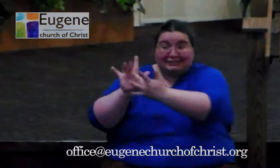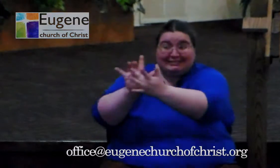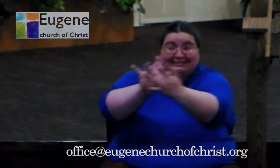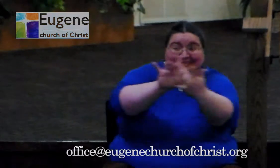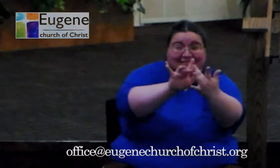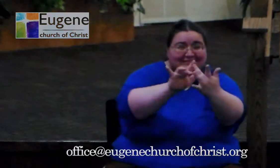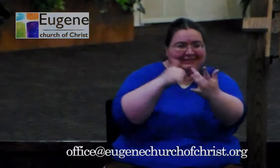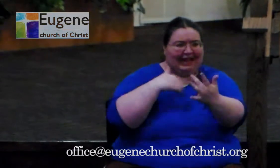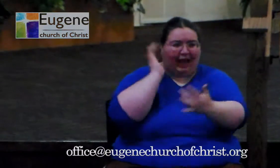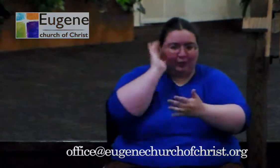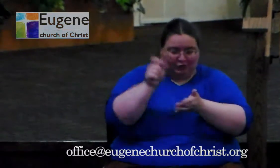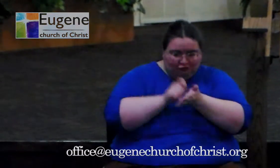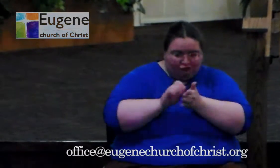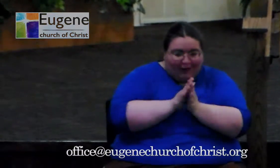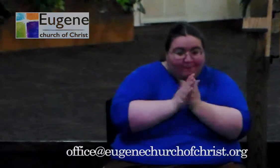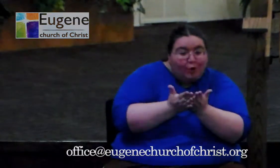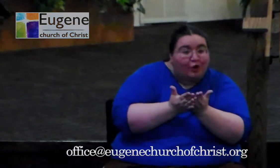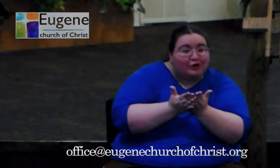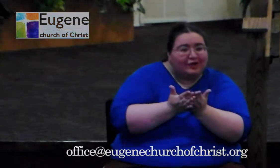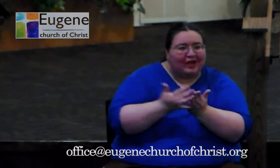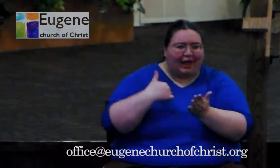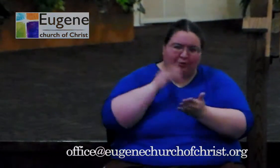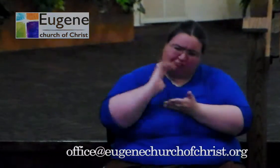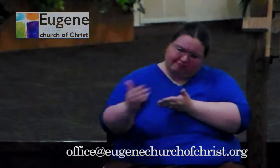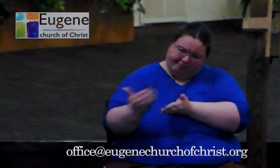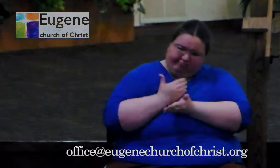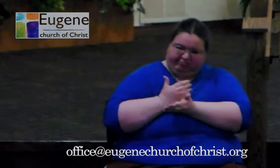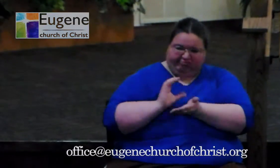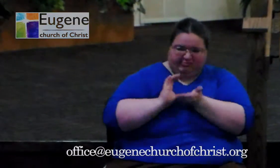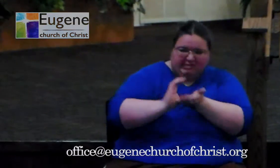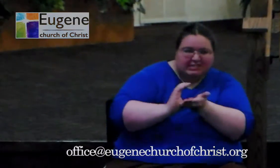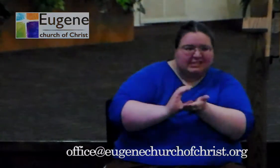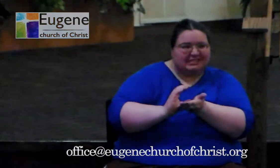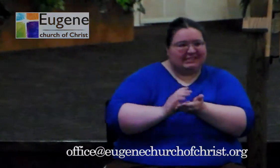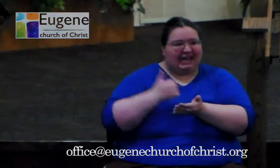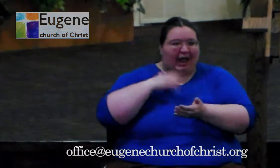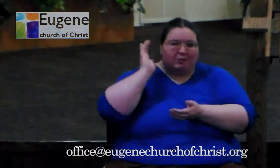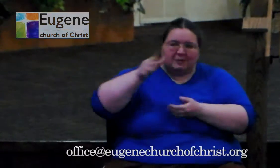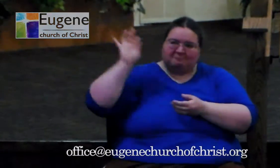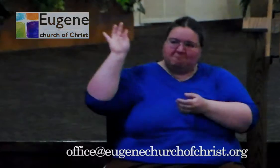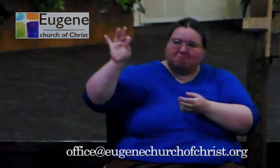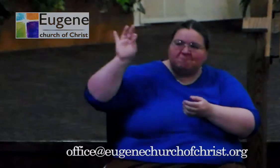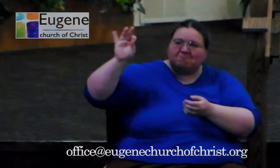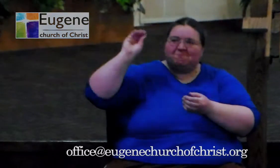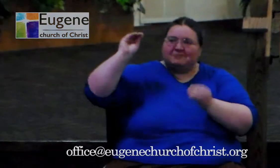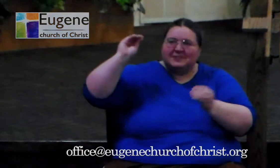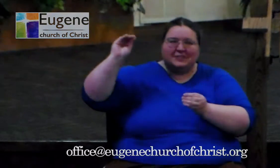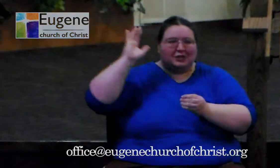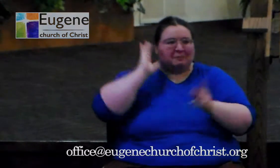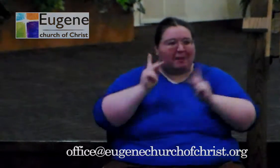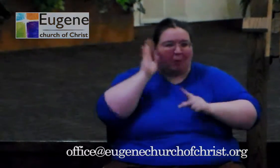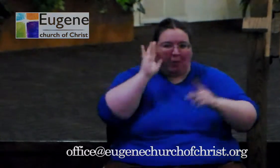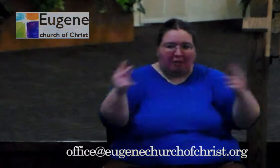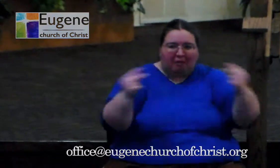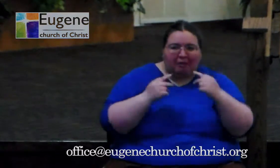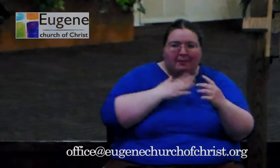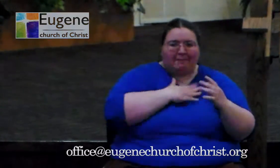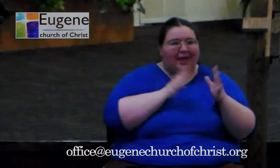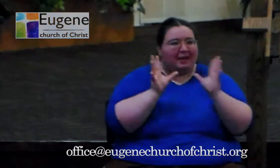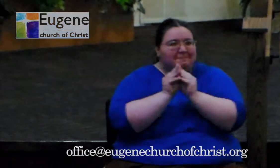People would come to my seminars. I cannot get to the other 158,000. You, as good as you are, cannot get